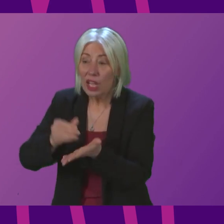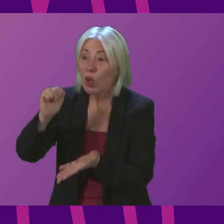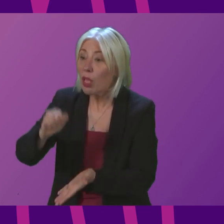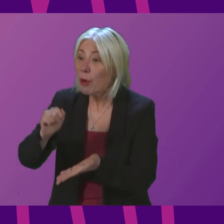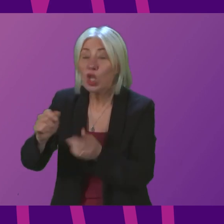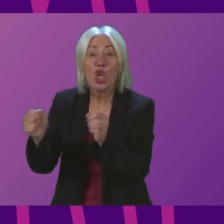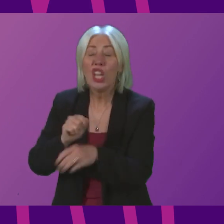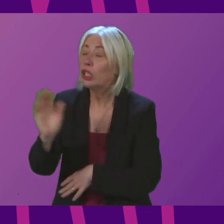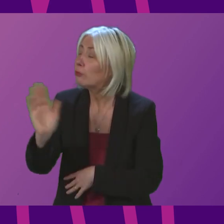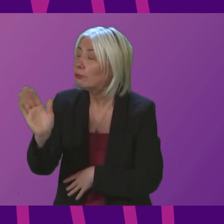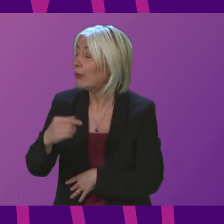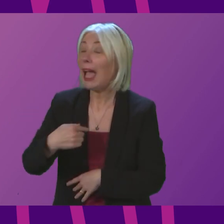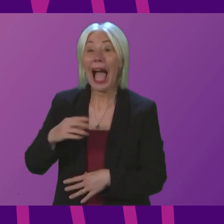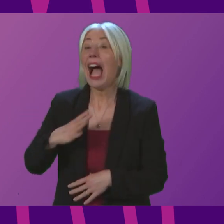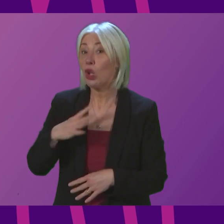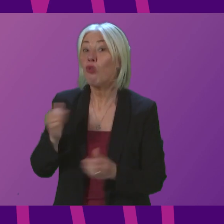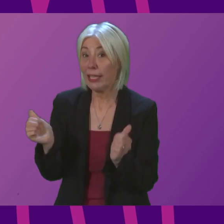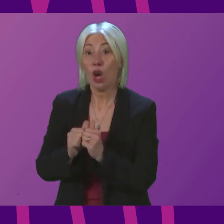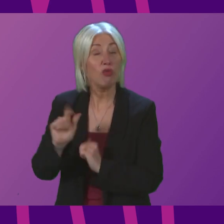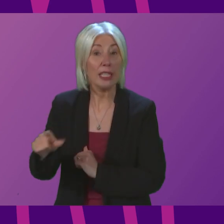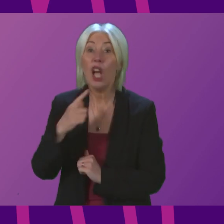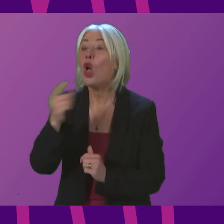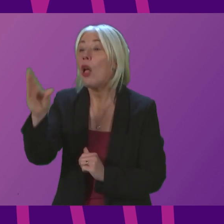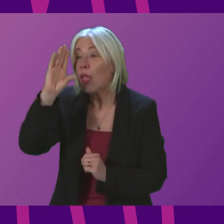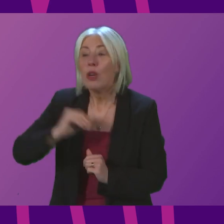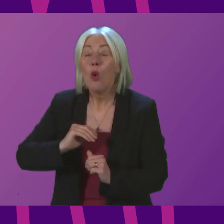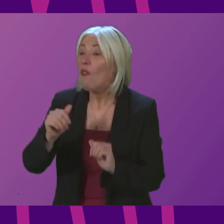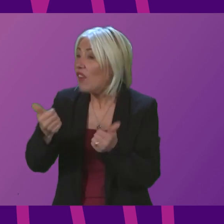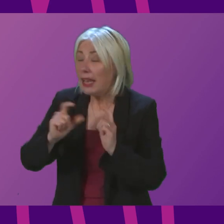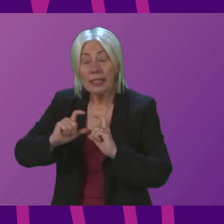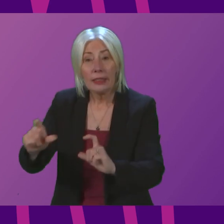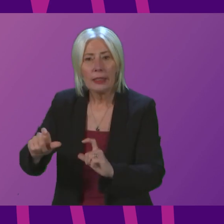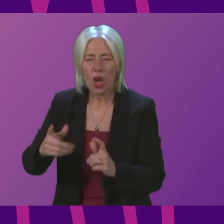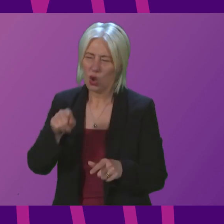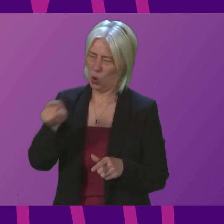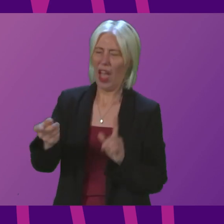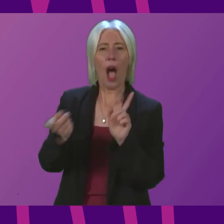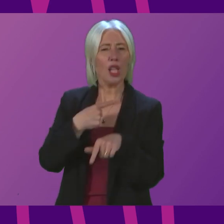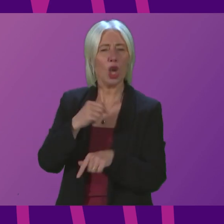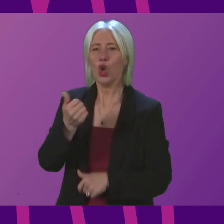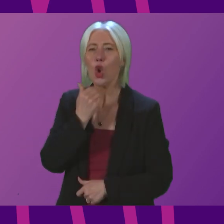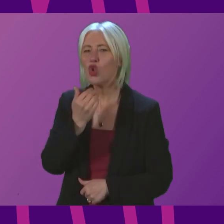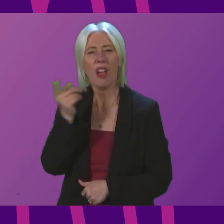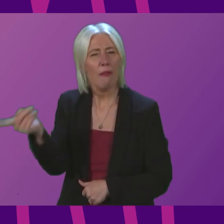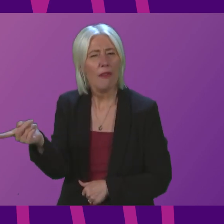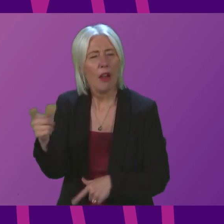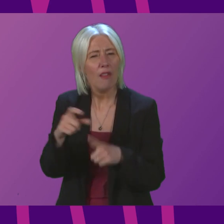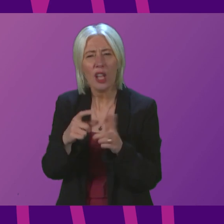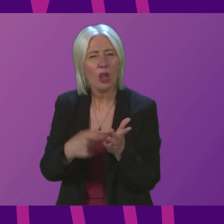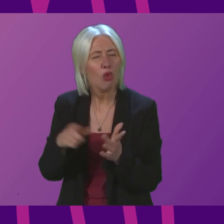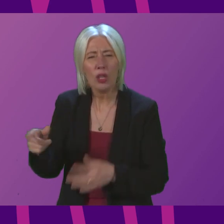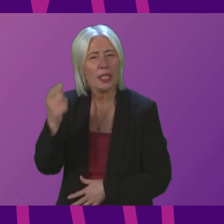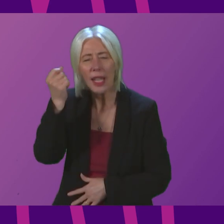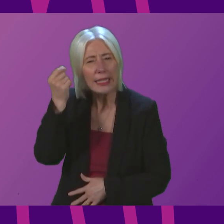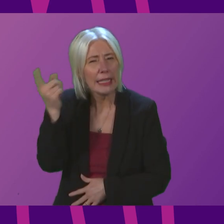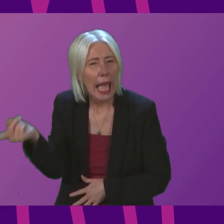that I had already sanctioned. Why is that answer not good enough for Douglas Ross to understand?